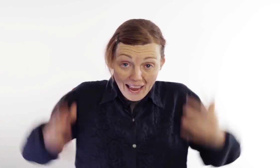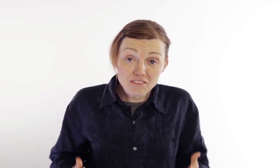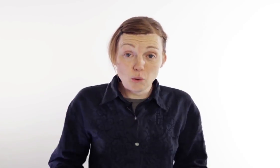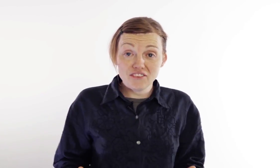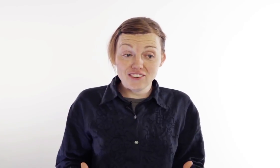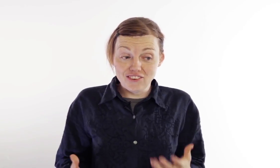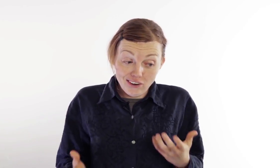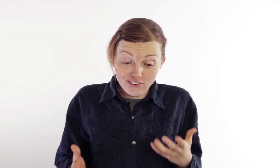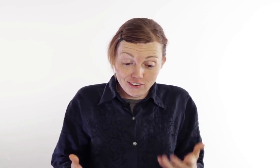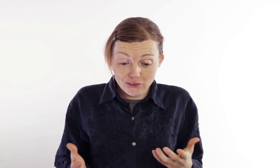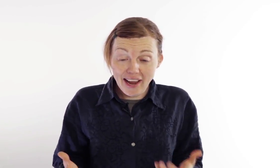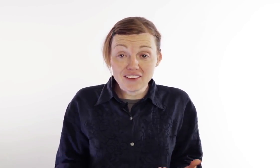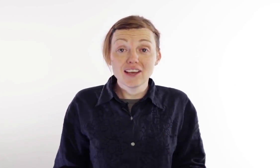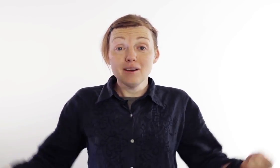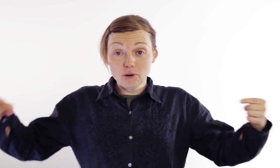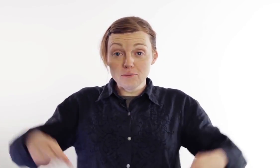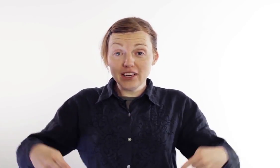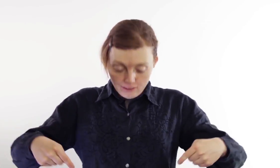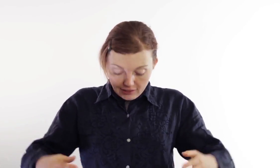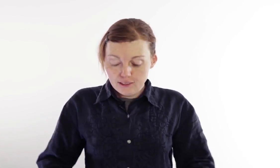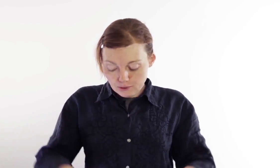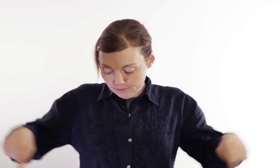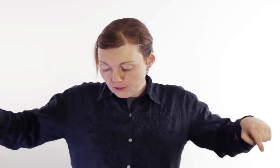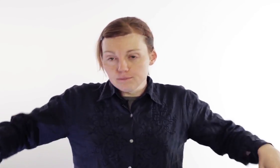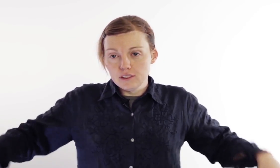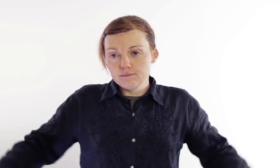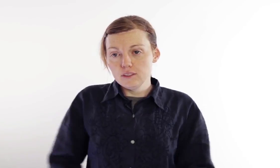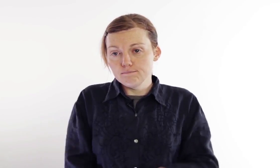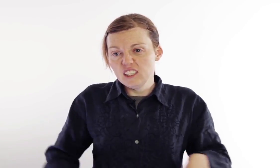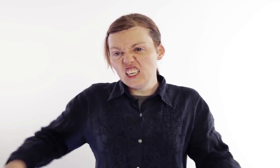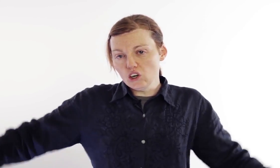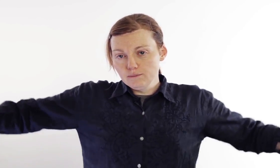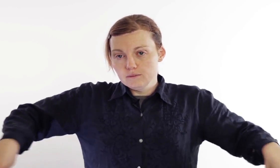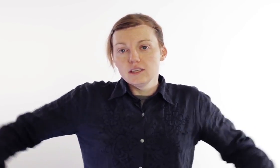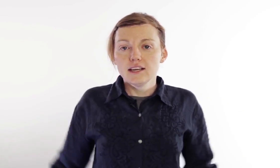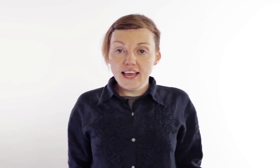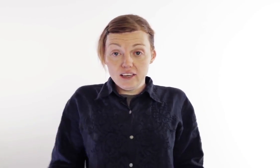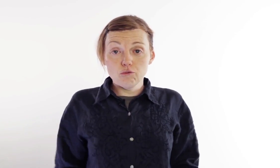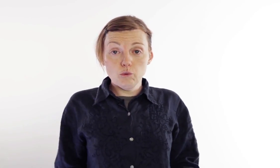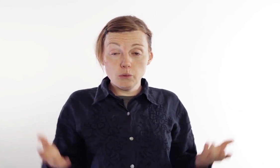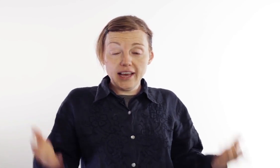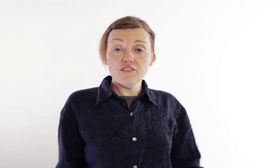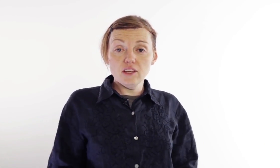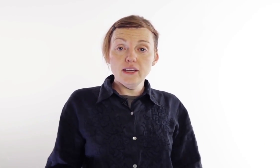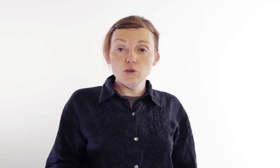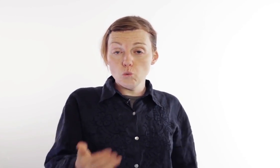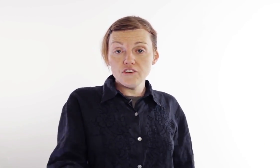have questions and aren't sure who to ask, post them here. Well, here. And we will answer them, and you can watch